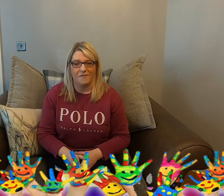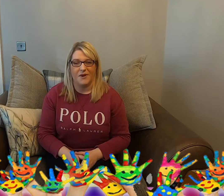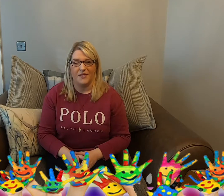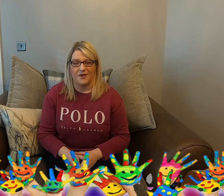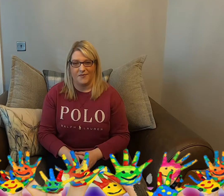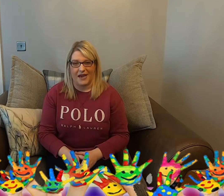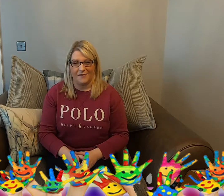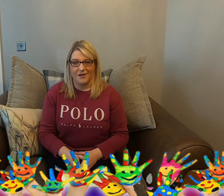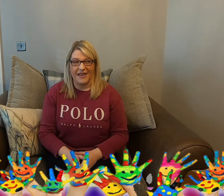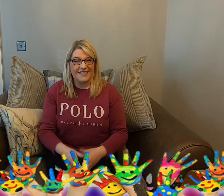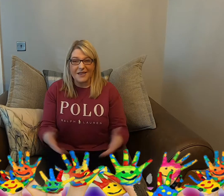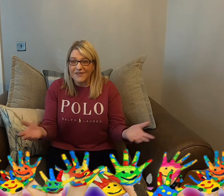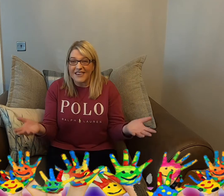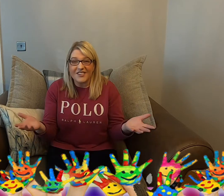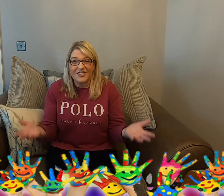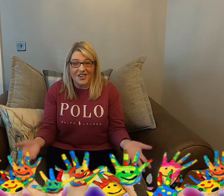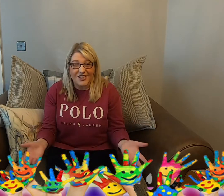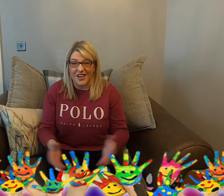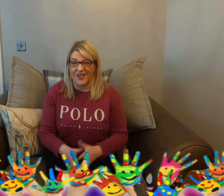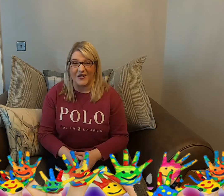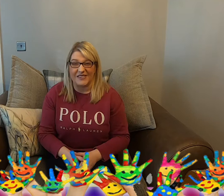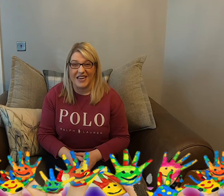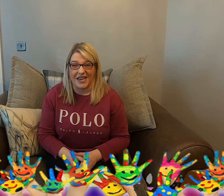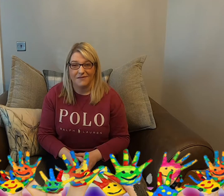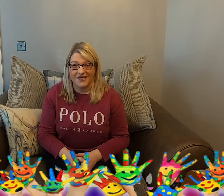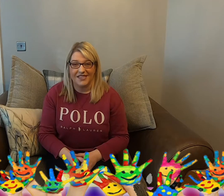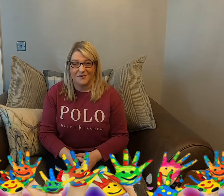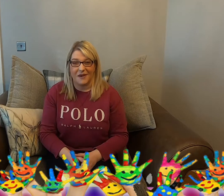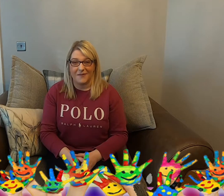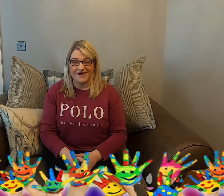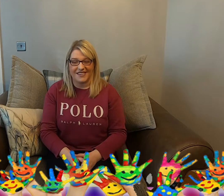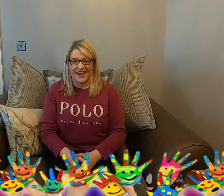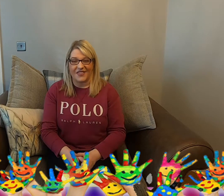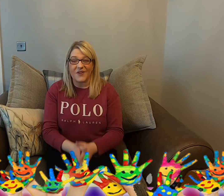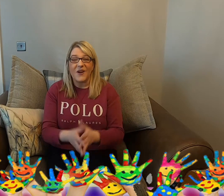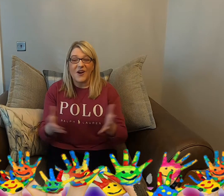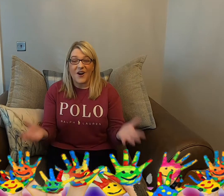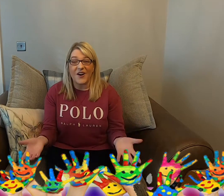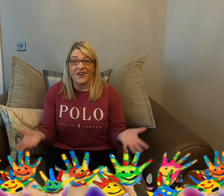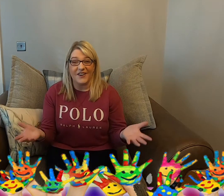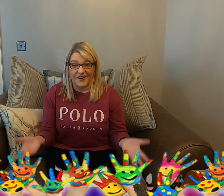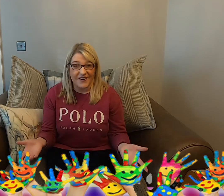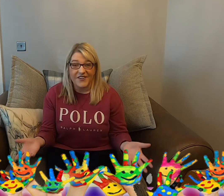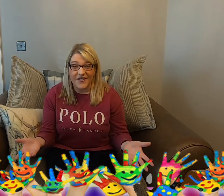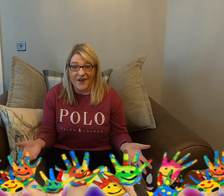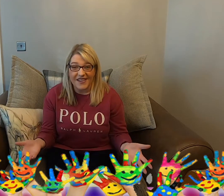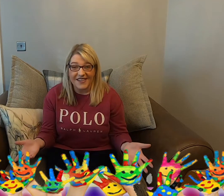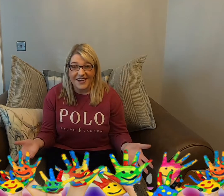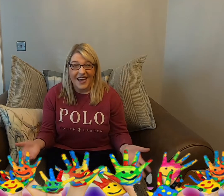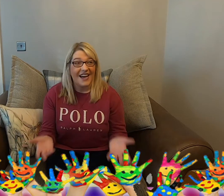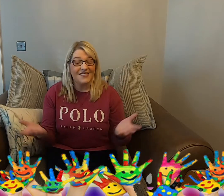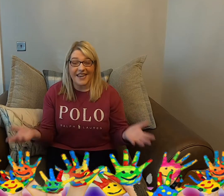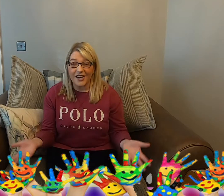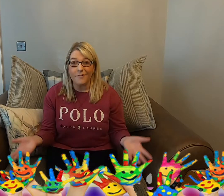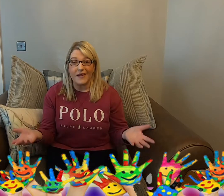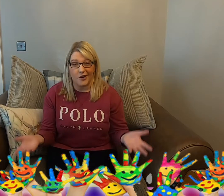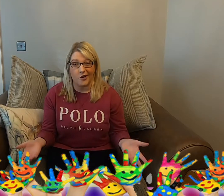the Bible. It seems like such a long time since we were together. How are you all? And here we are